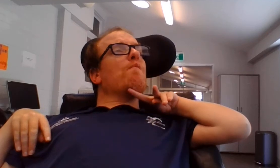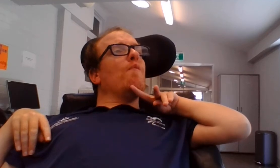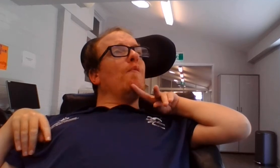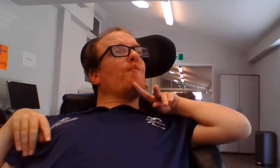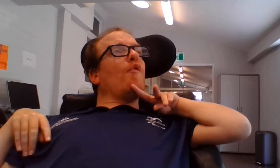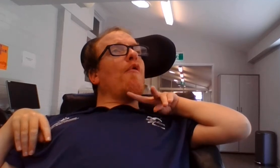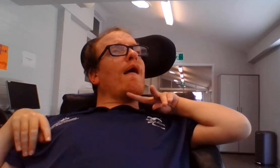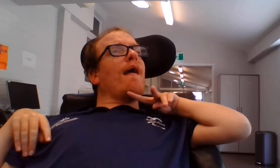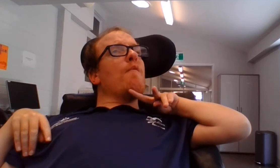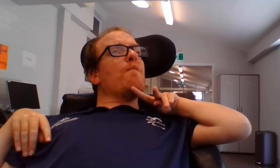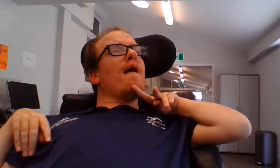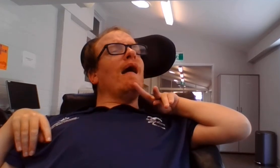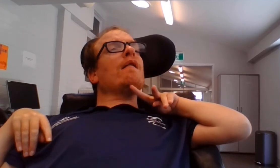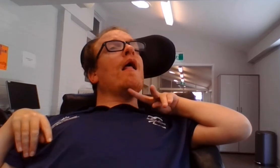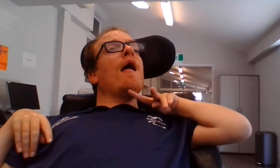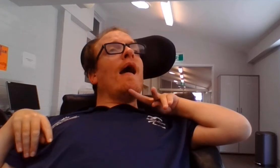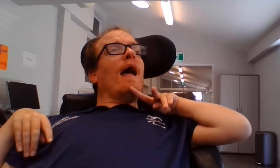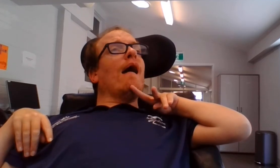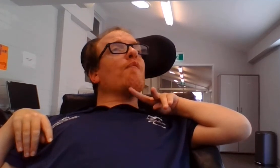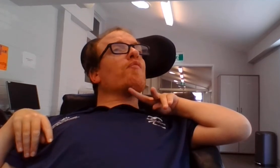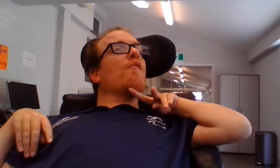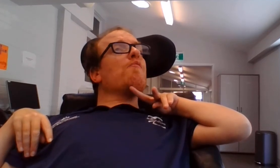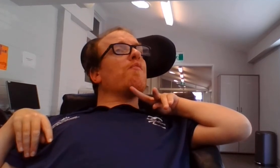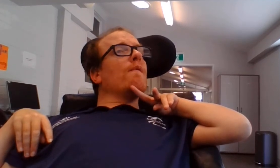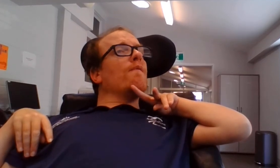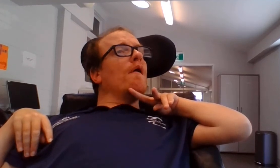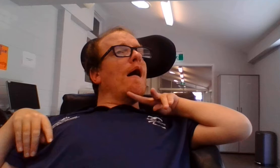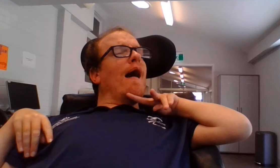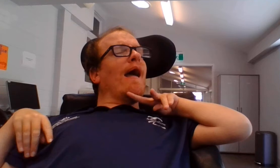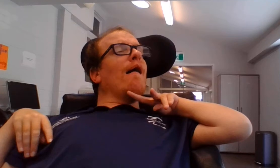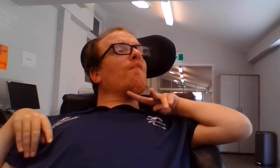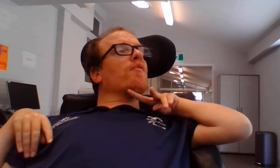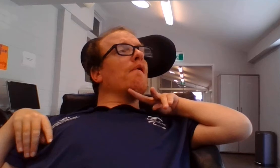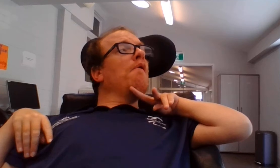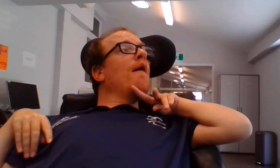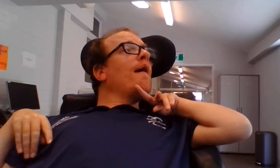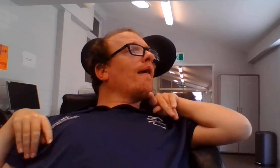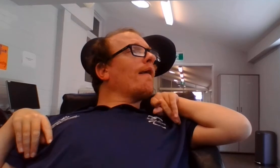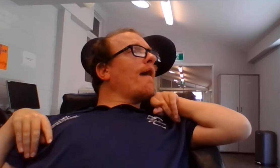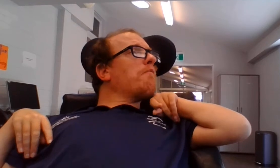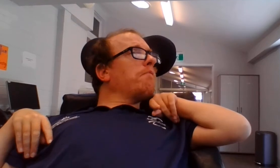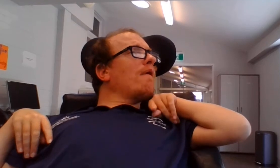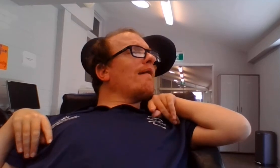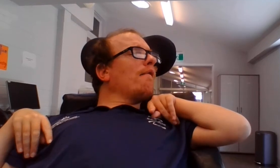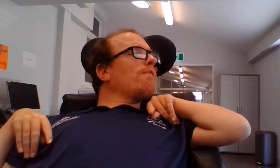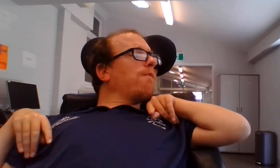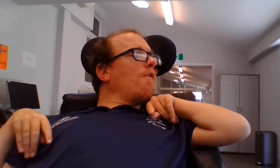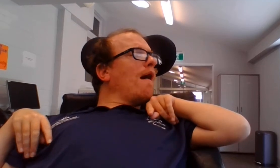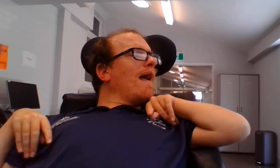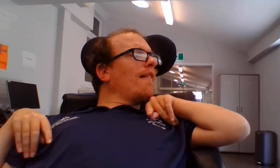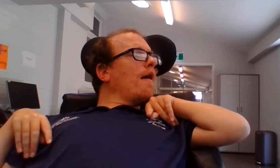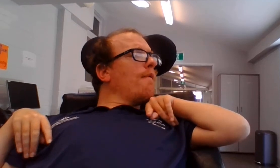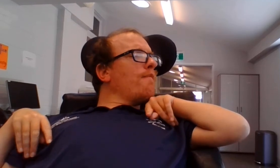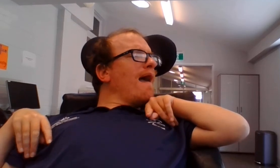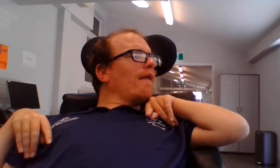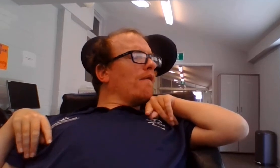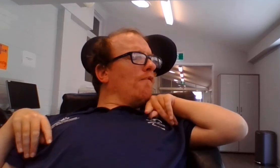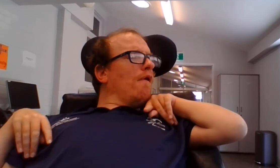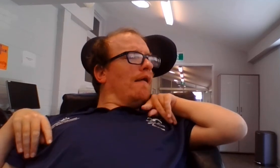talking about how to, how to get ready for an evacuation